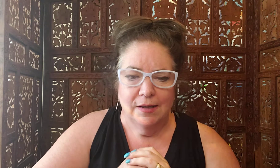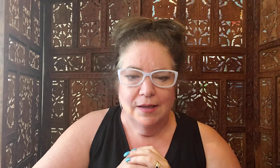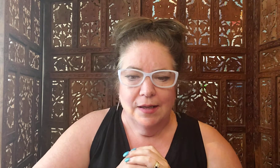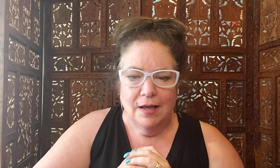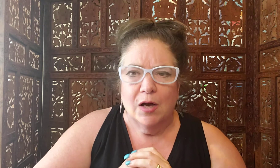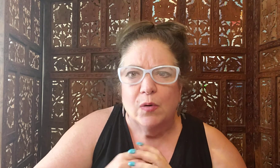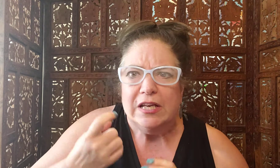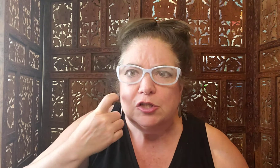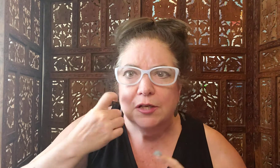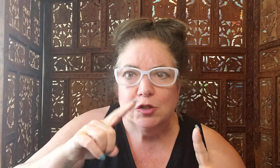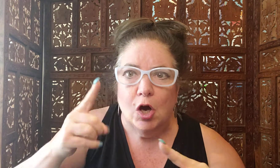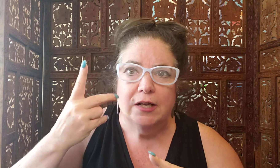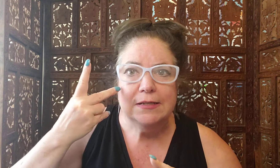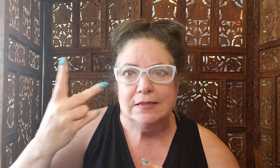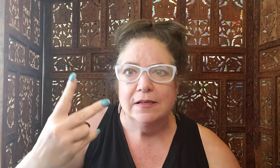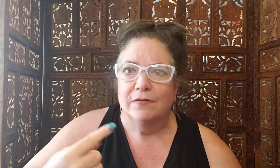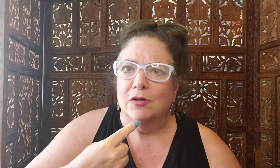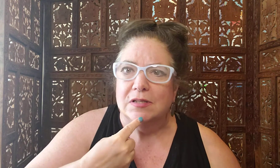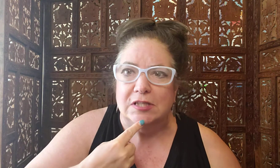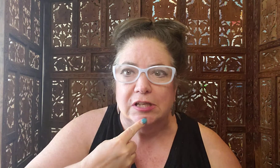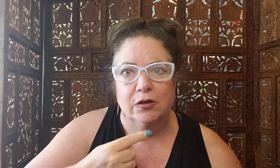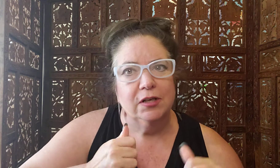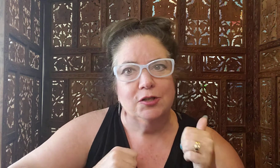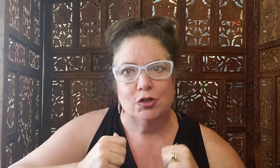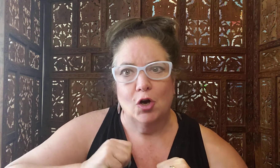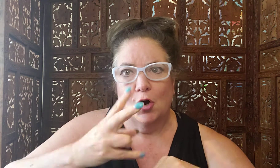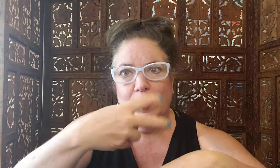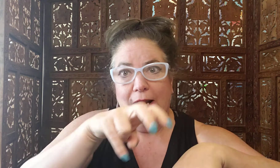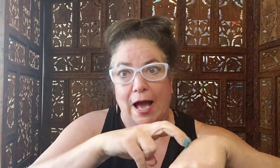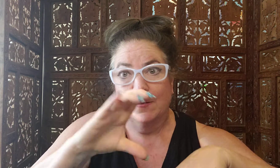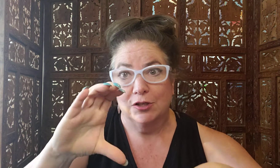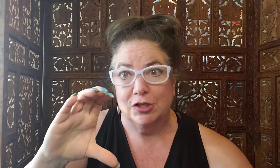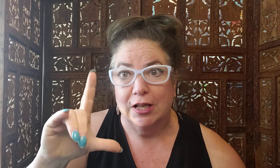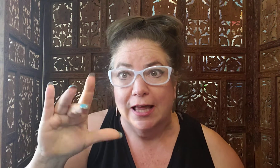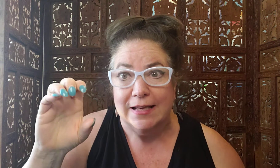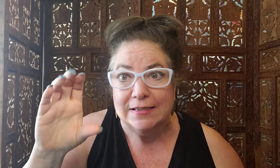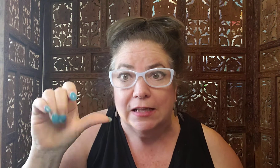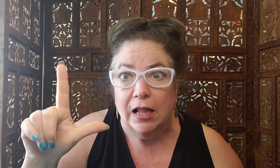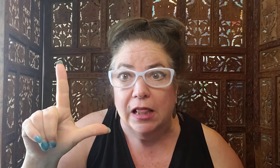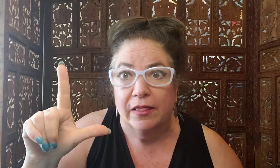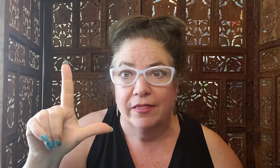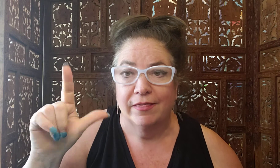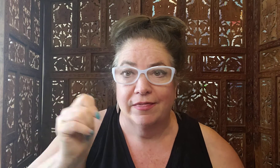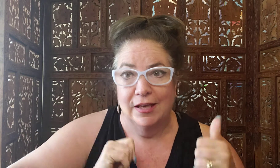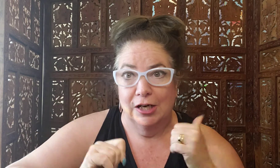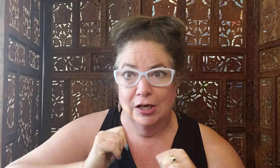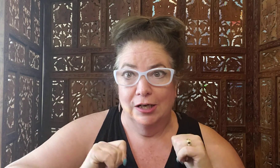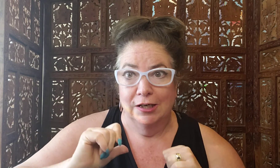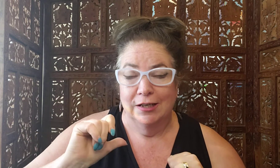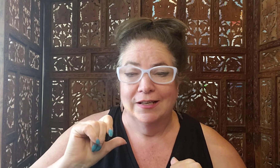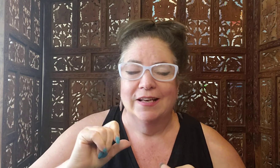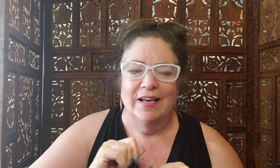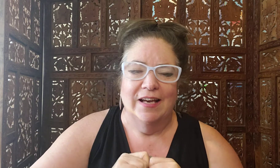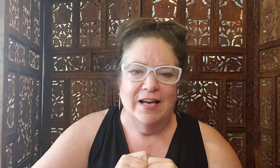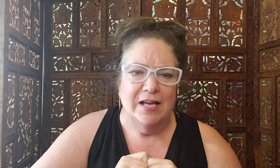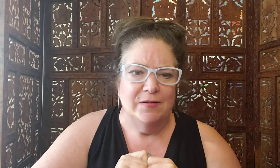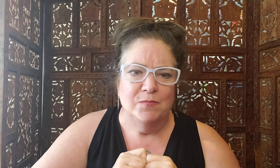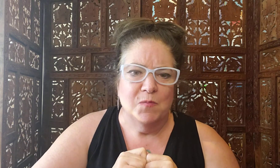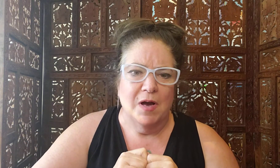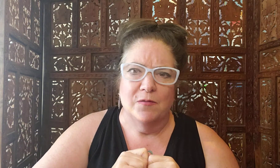We had just gone to see a very serious show at Irish classical theater and I